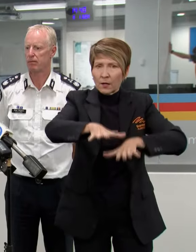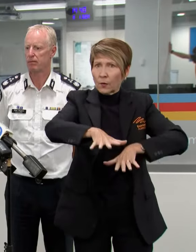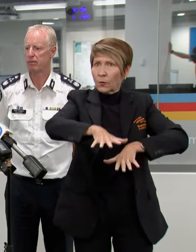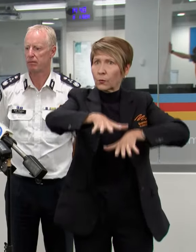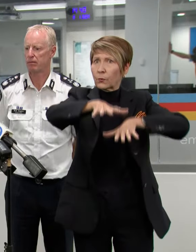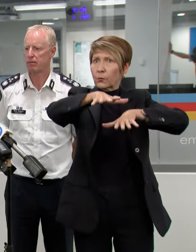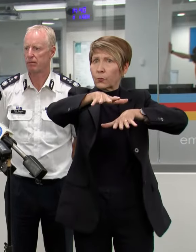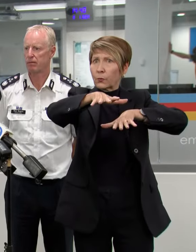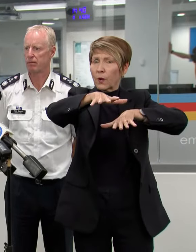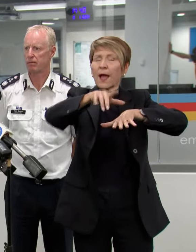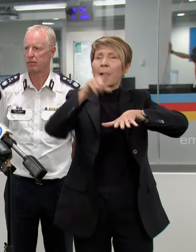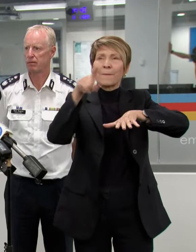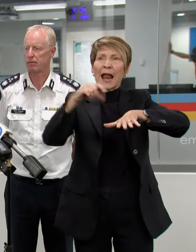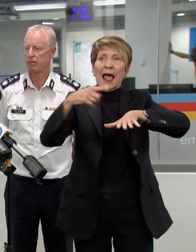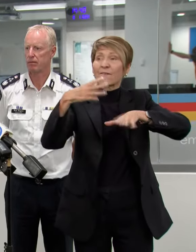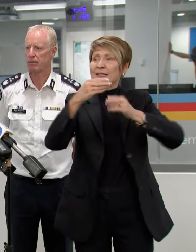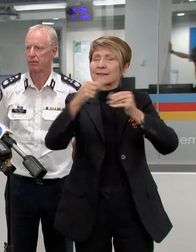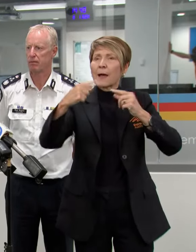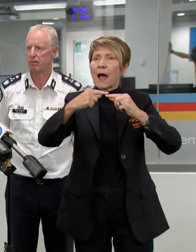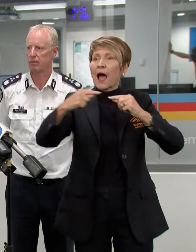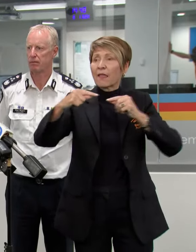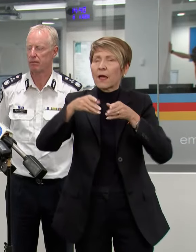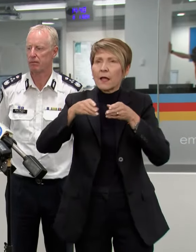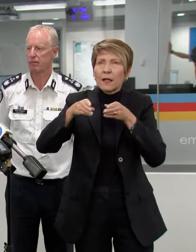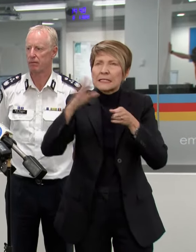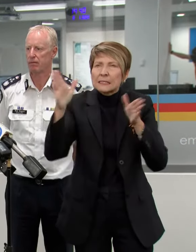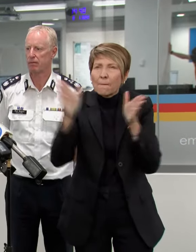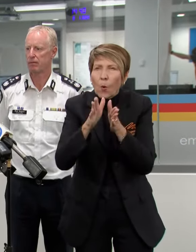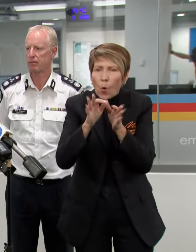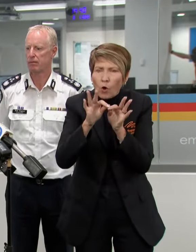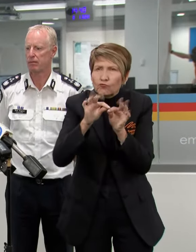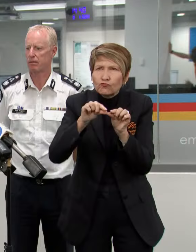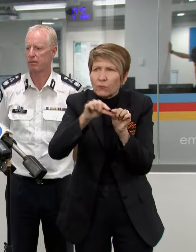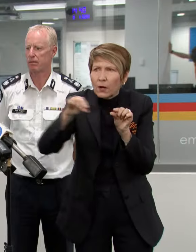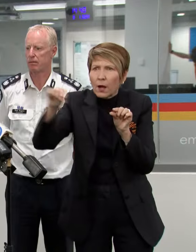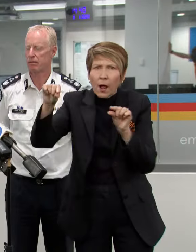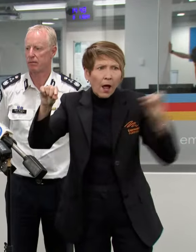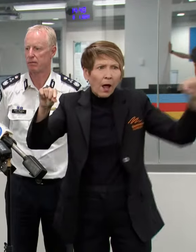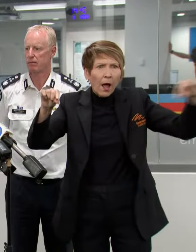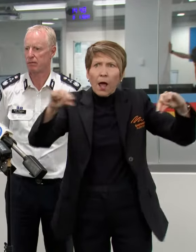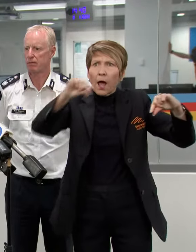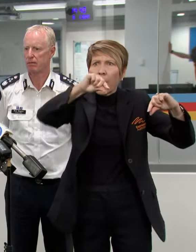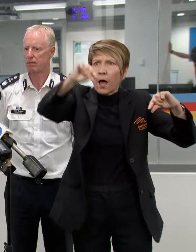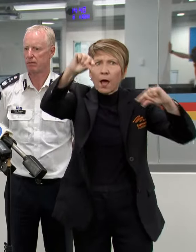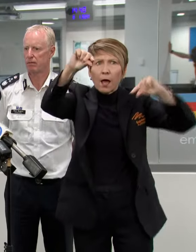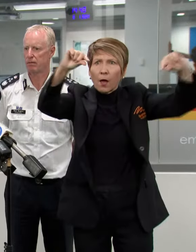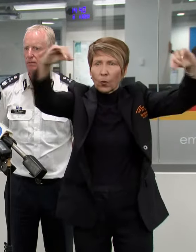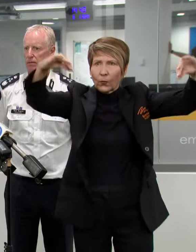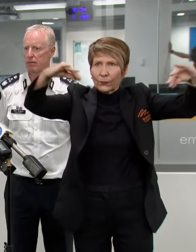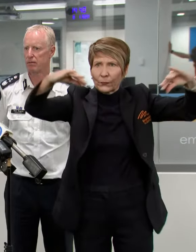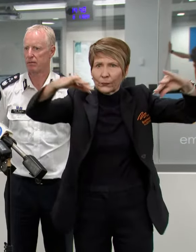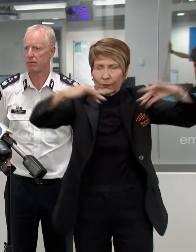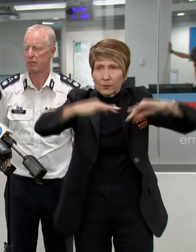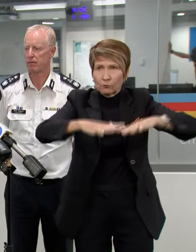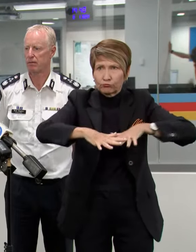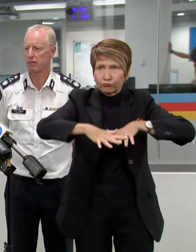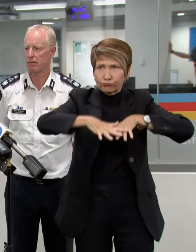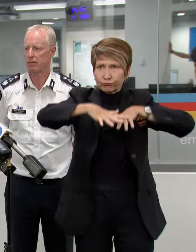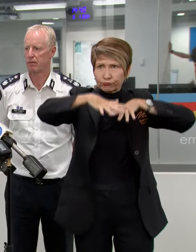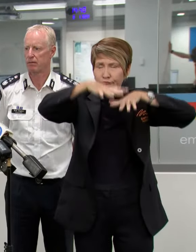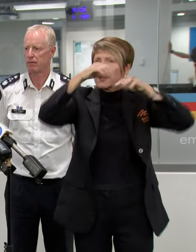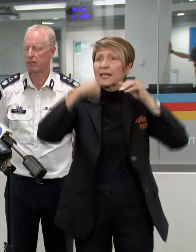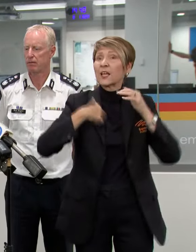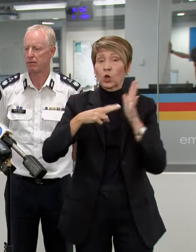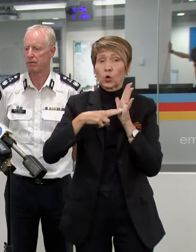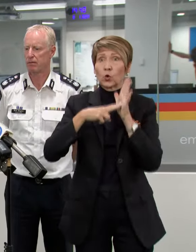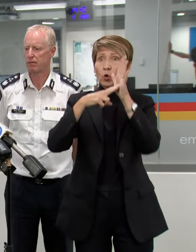main river catchments are going to see over the next 24 to 72 hours in particular. In the northeast of